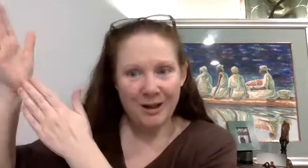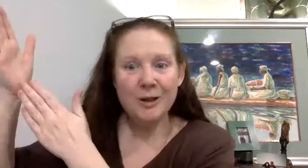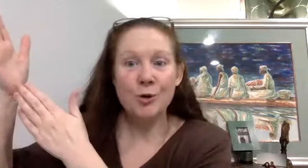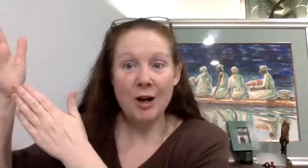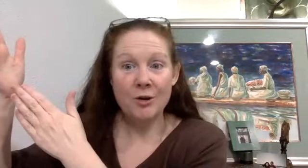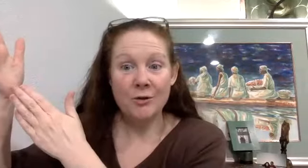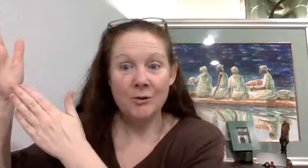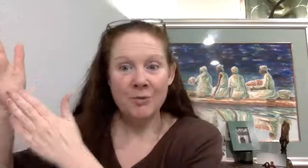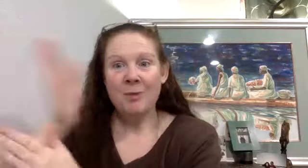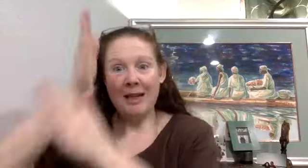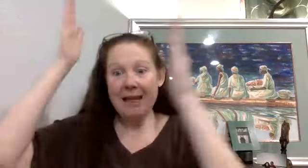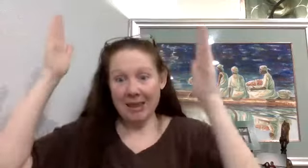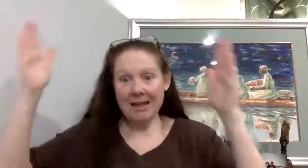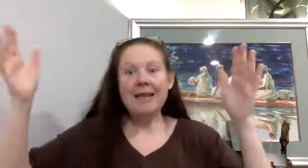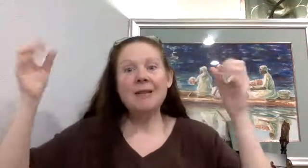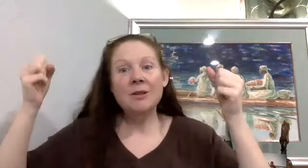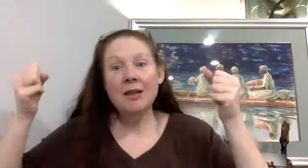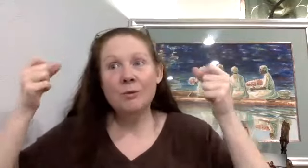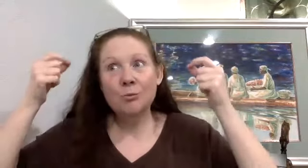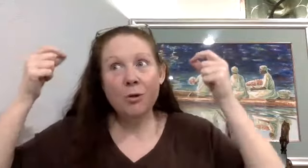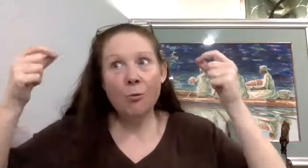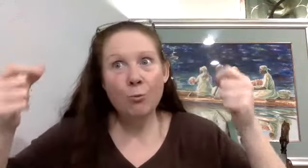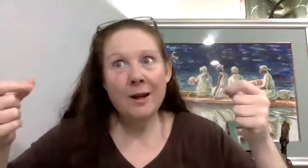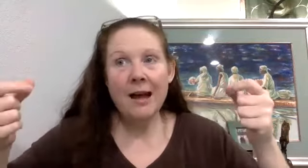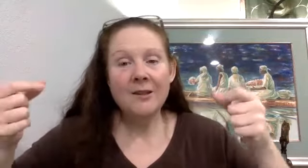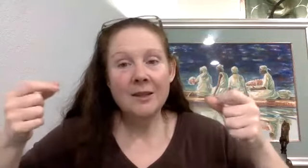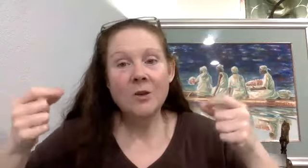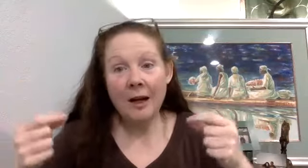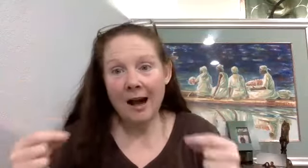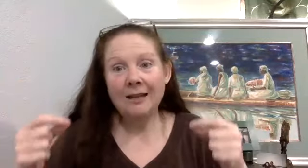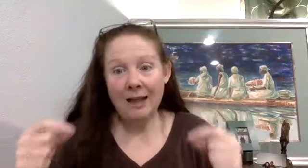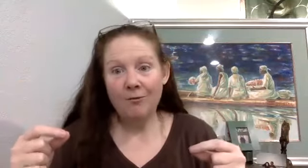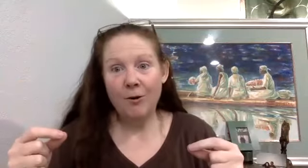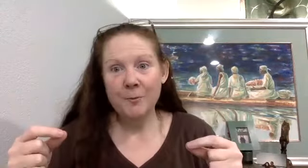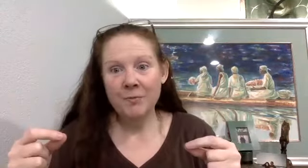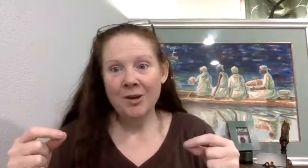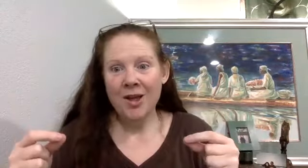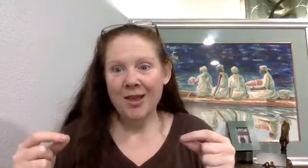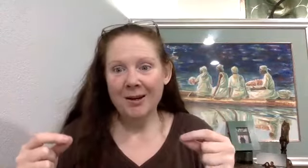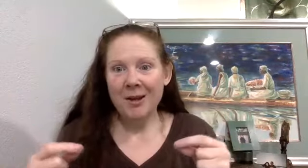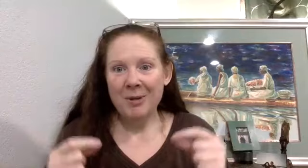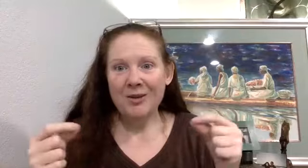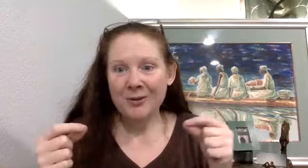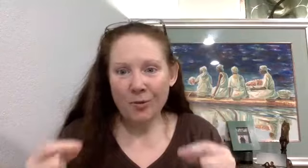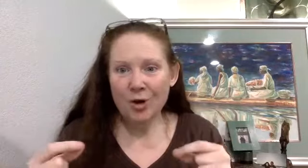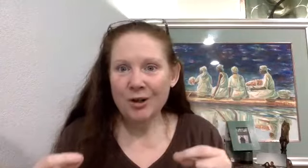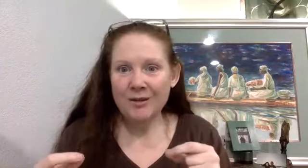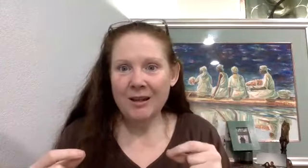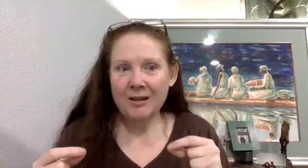in his projections. He's, he's, he's realizing this on a gut level that because his fortune is in